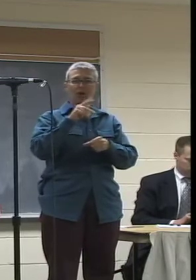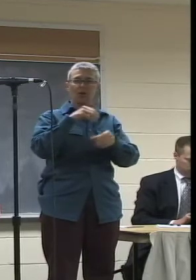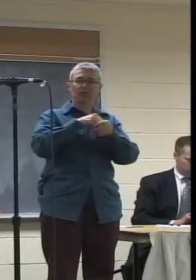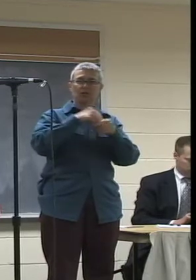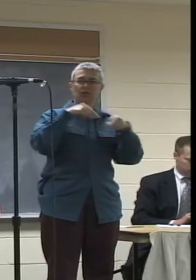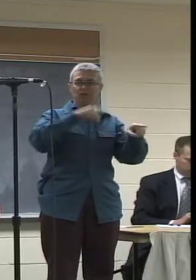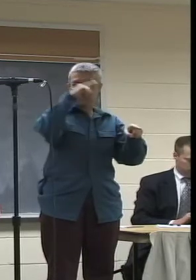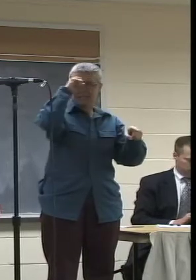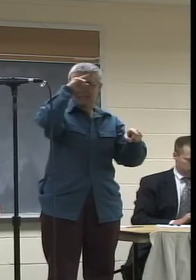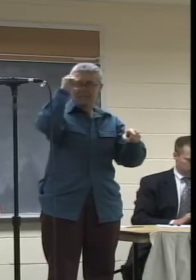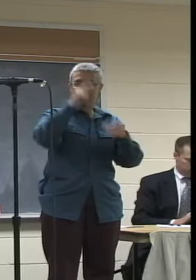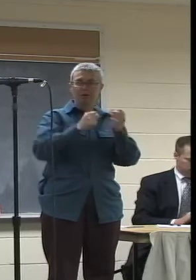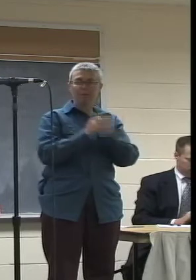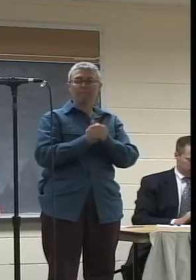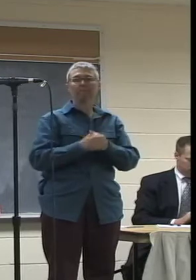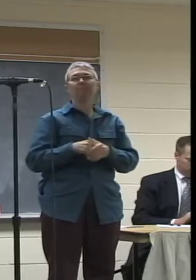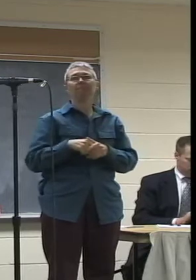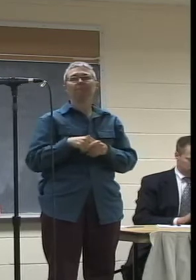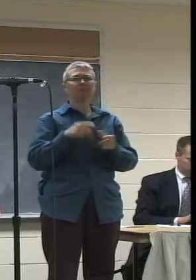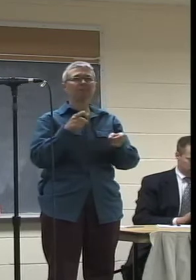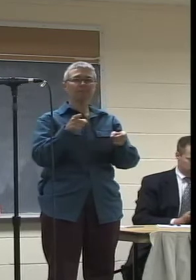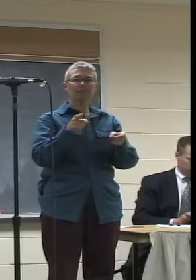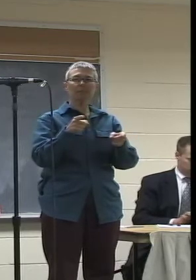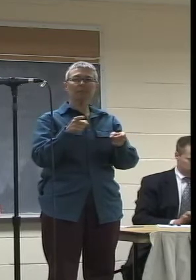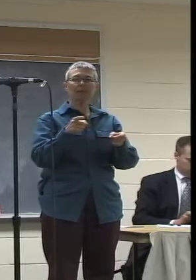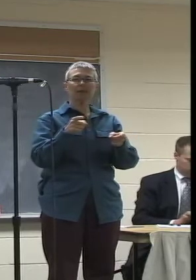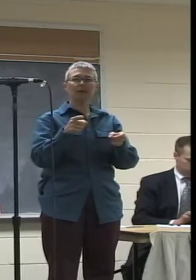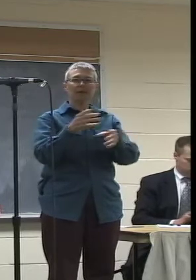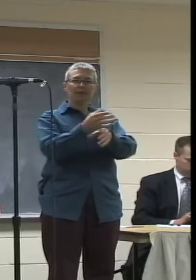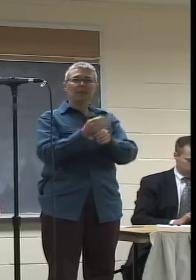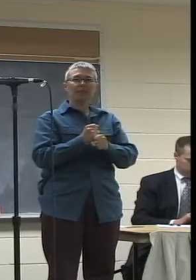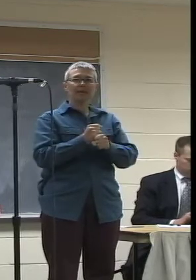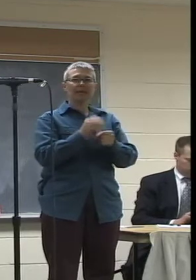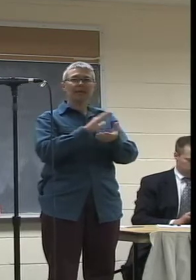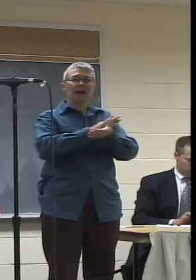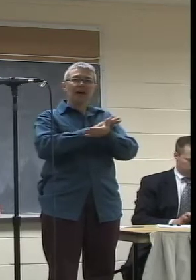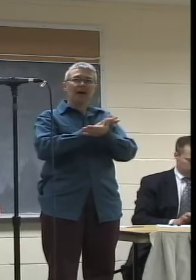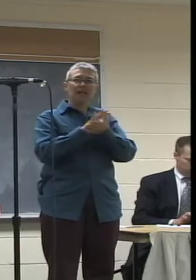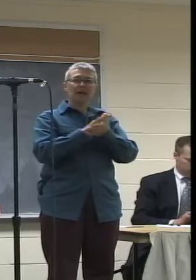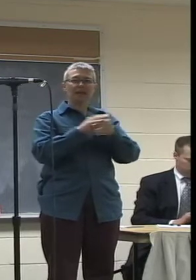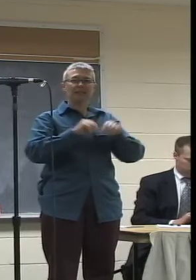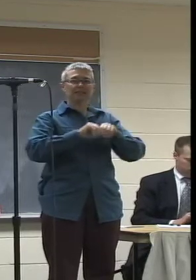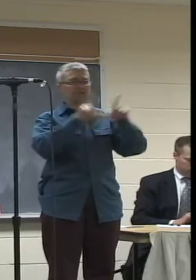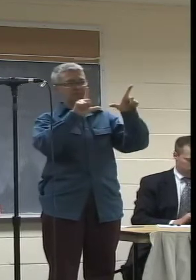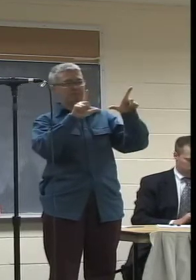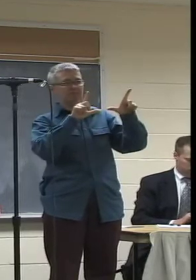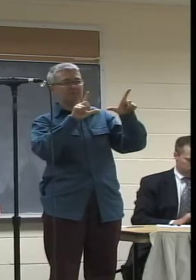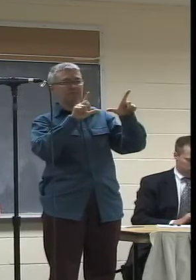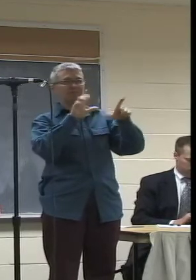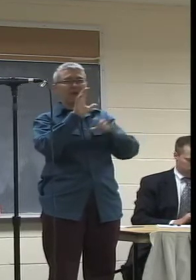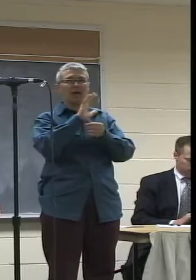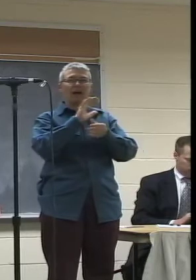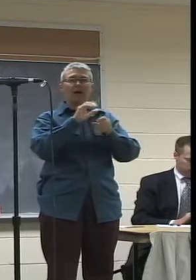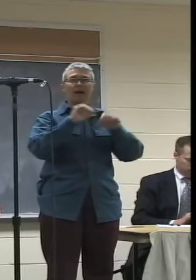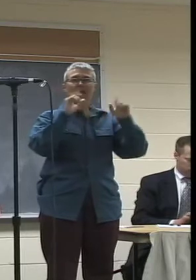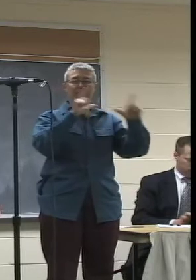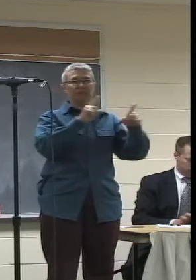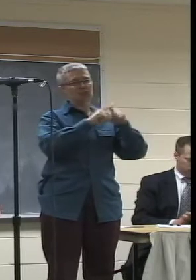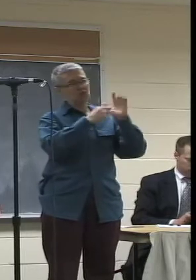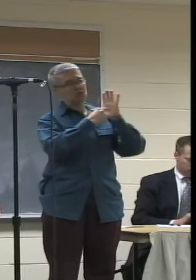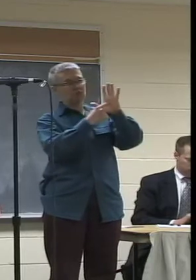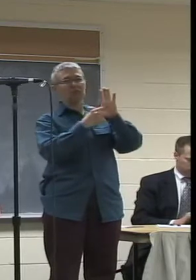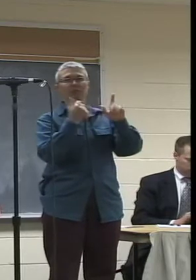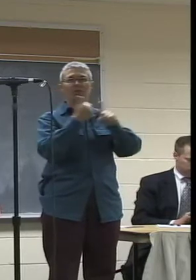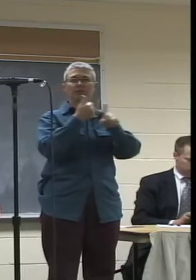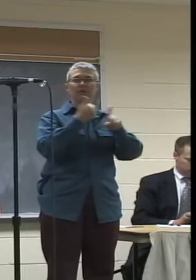leave with a great visual of themselves that they can use to help promote themselves. And, like, again, just